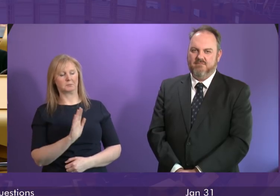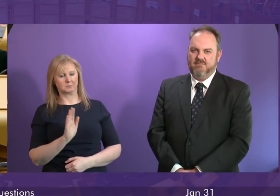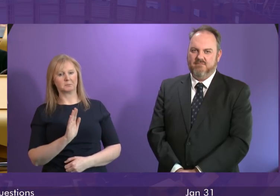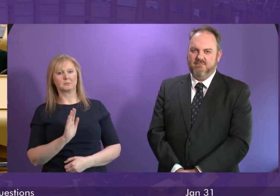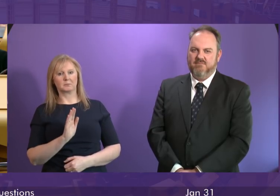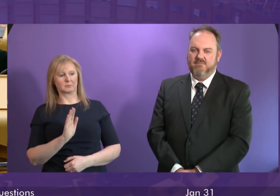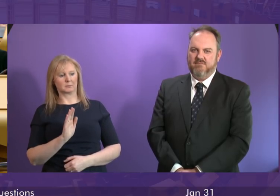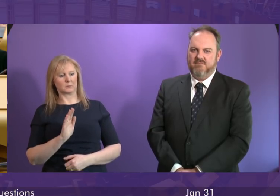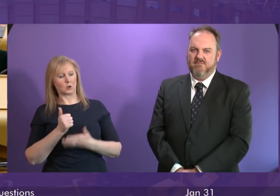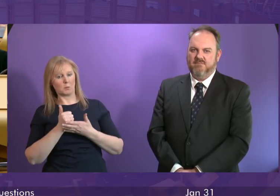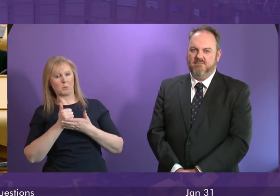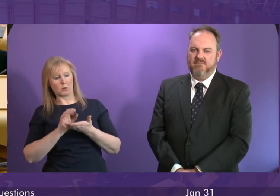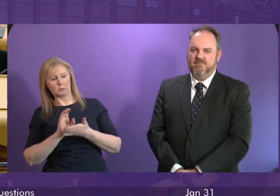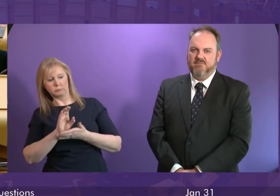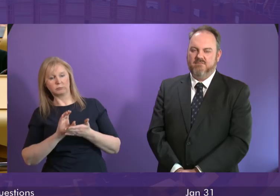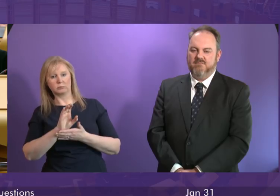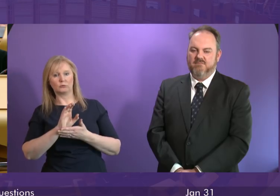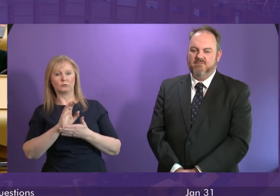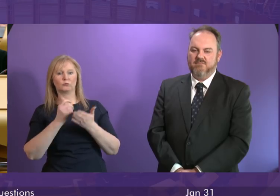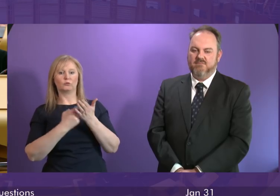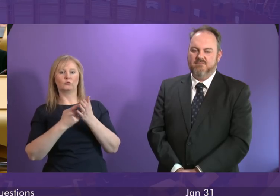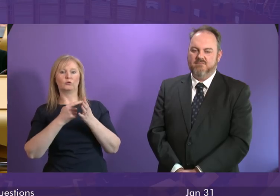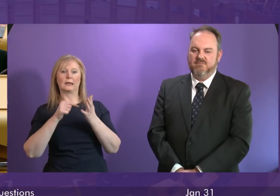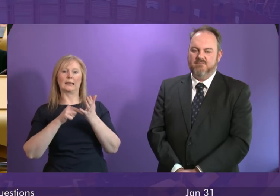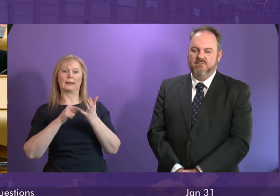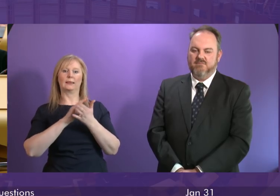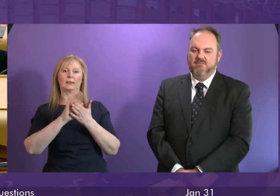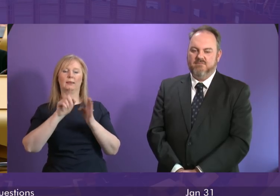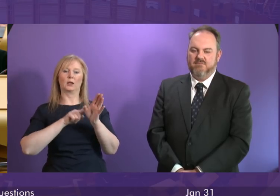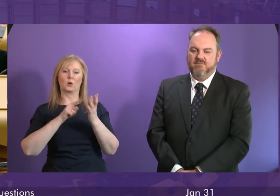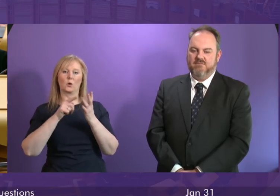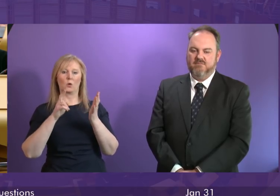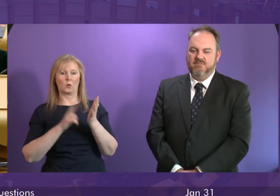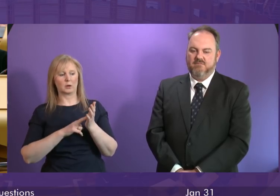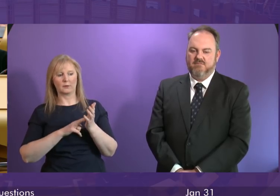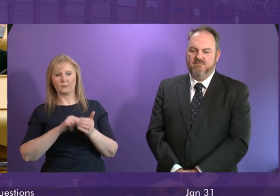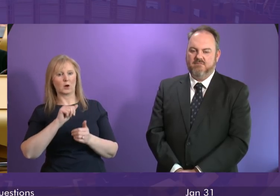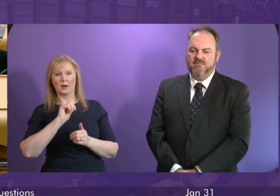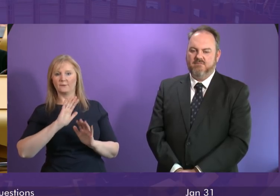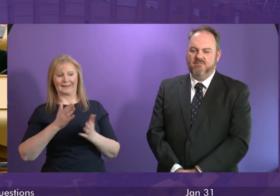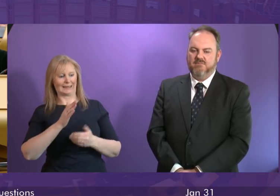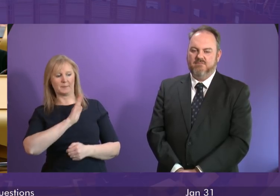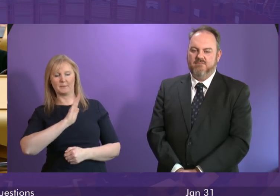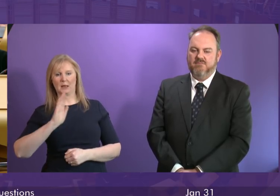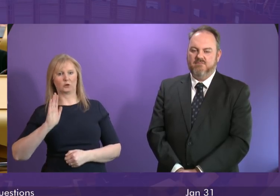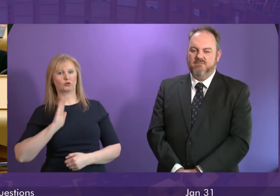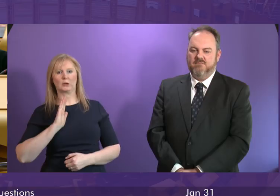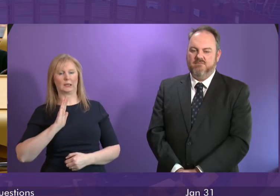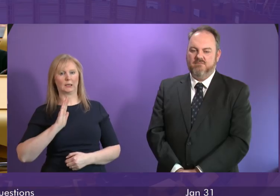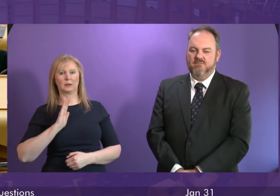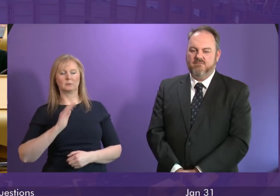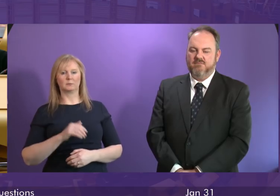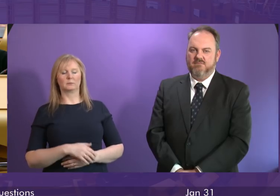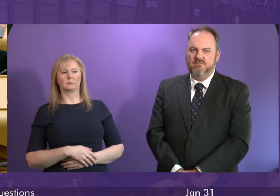that we give for companies like Raytheon is focused on projects for non-military uses and for business diversification for